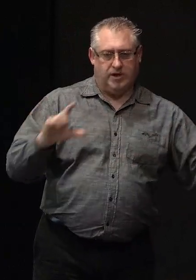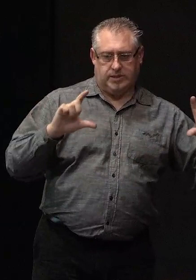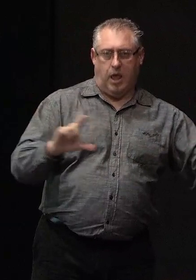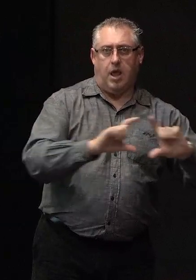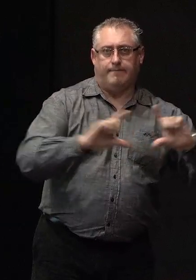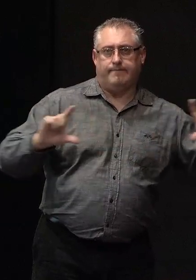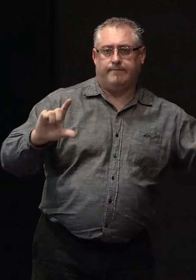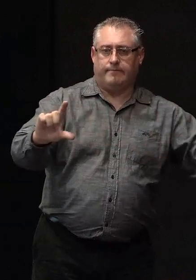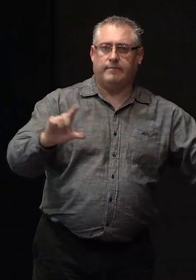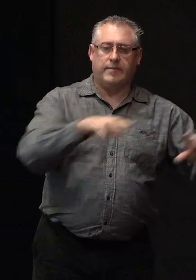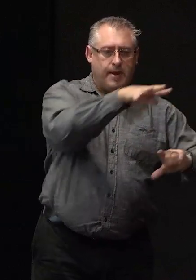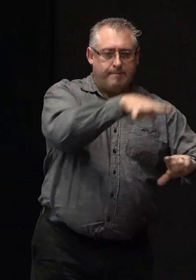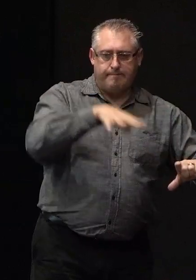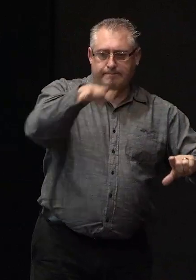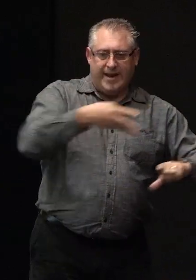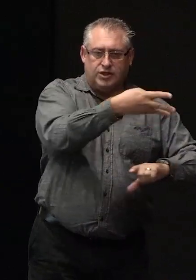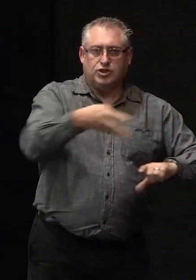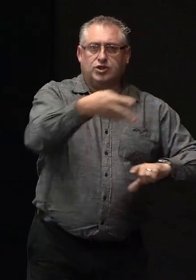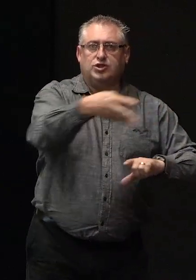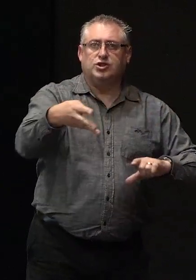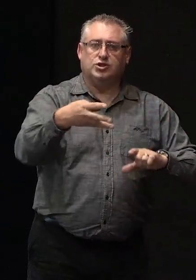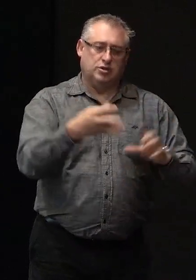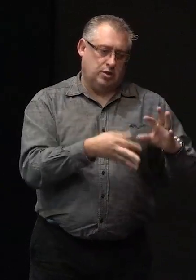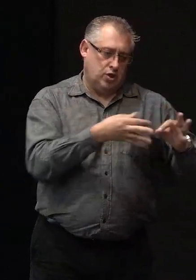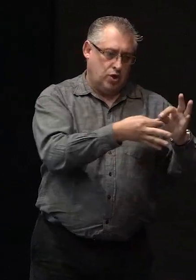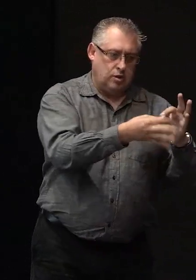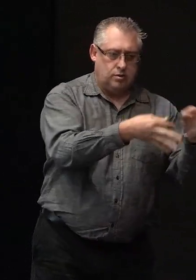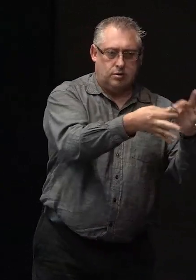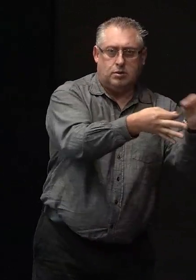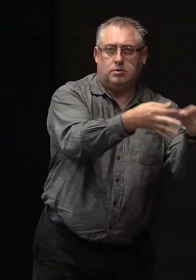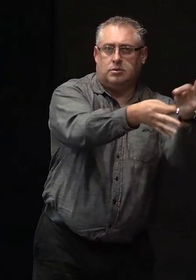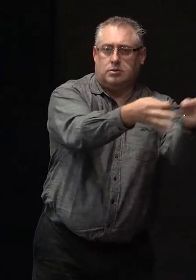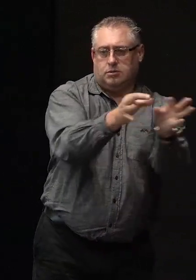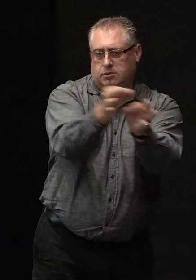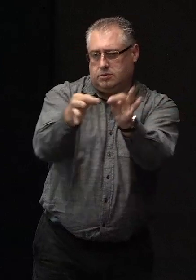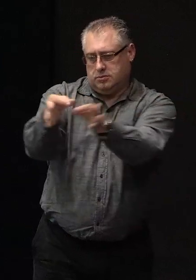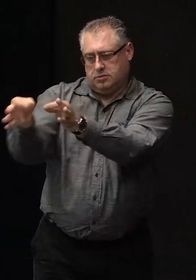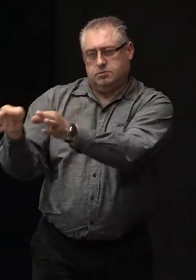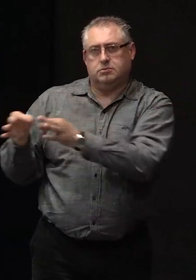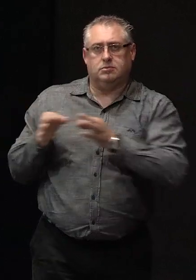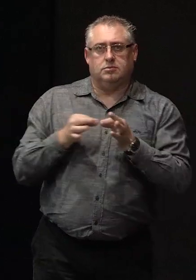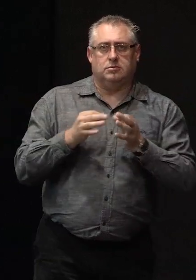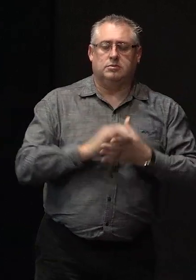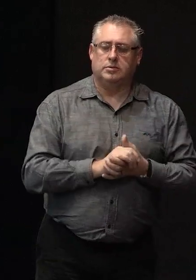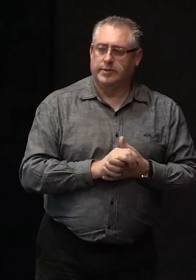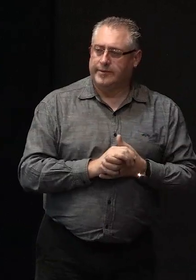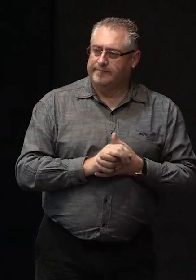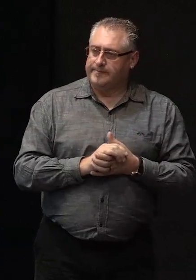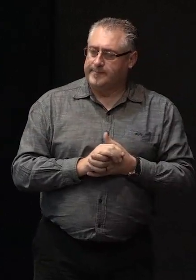and this mesh is to be tied into the reinforcing rods in the perimeter foundation footings.